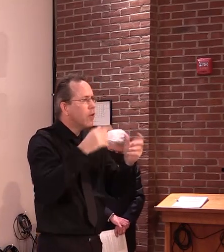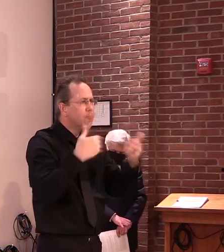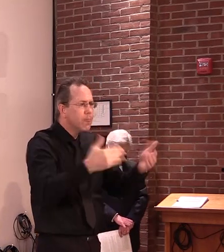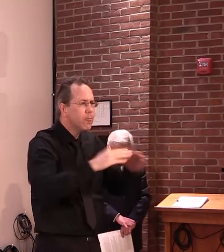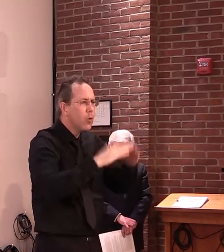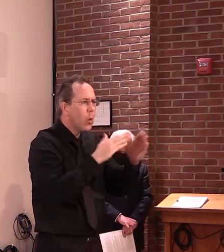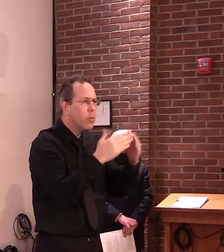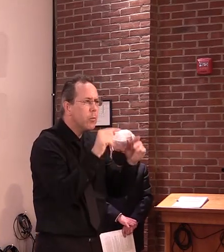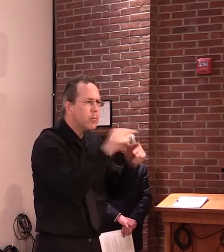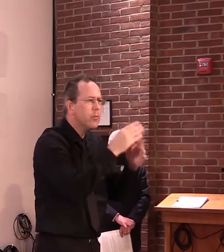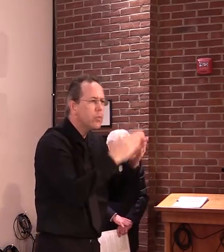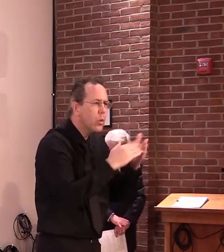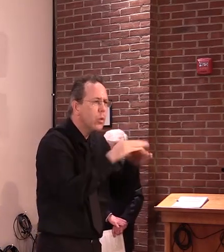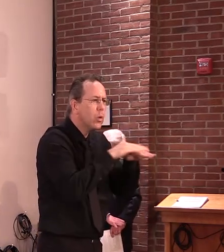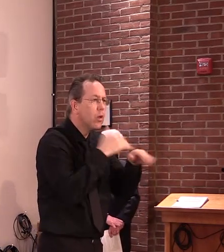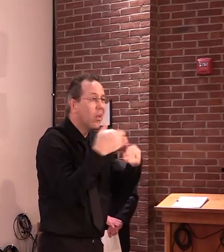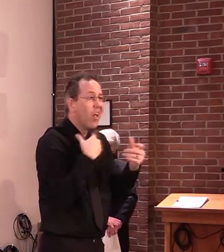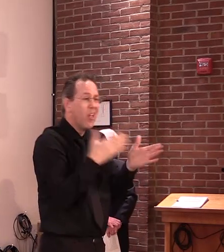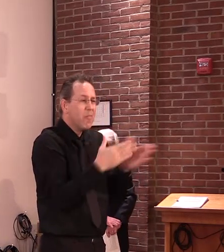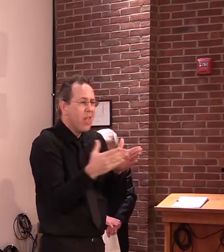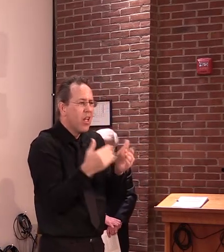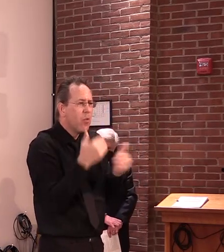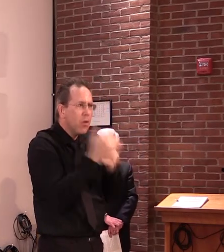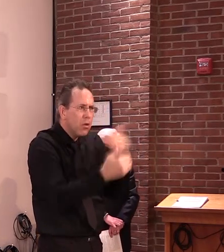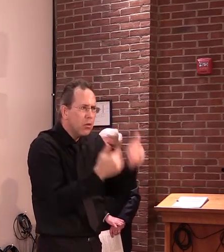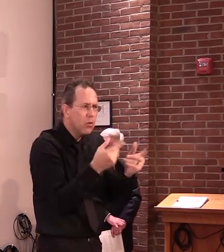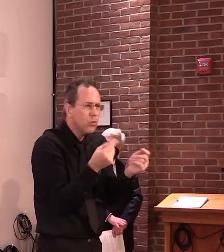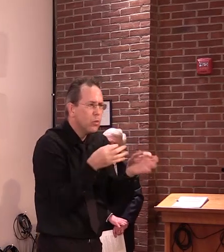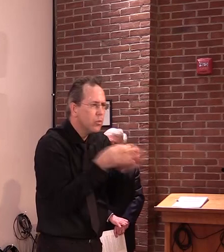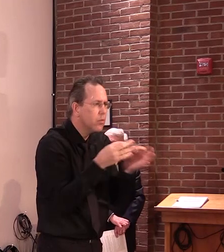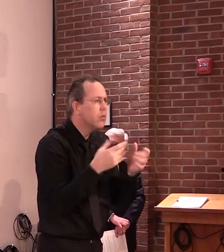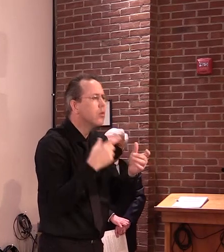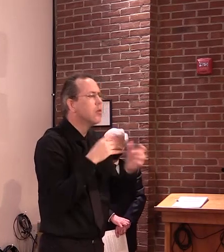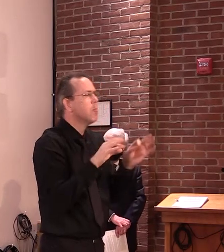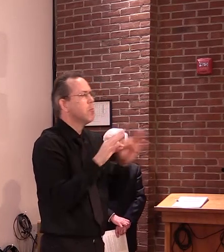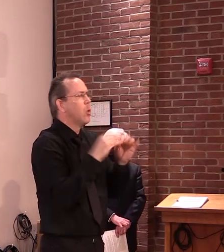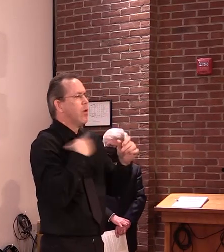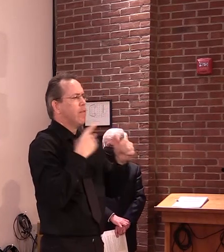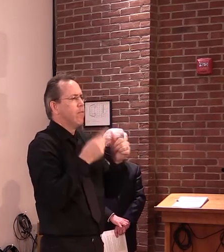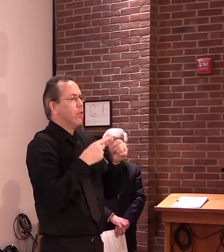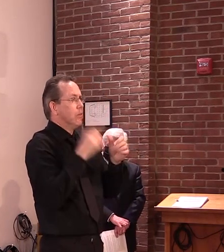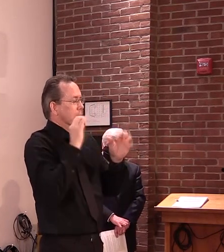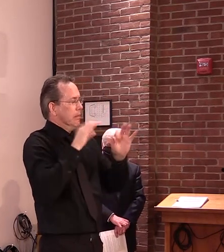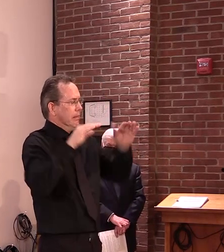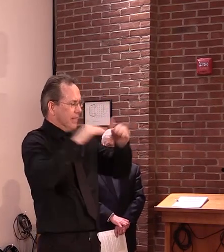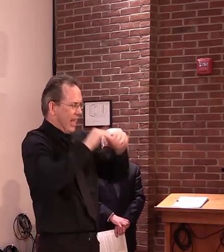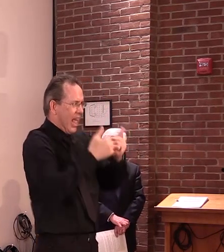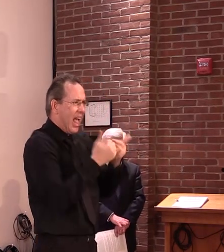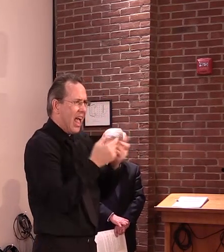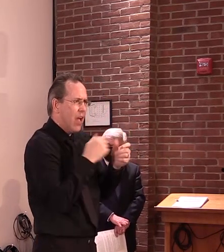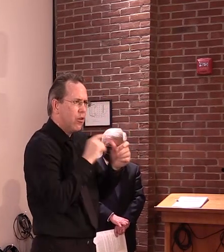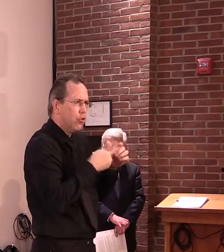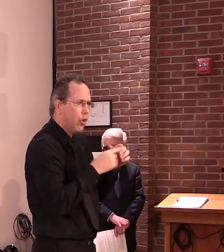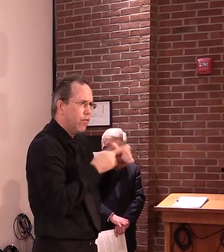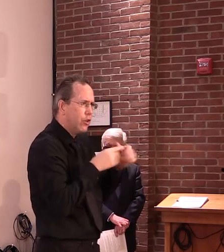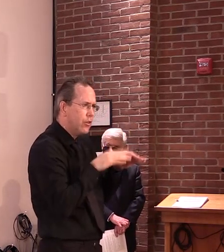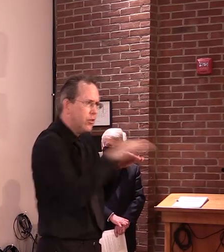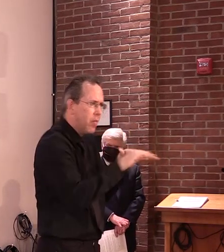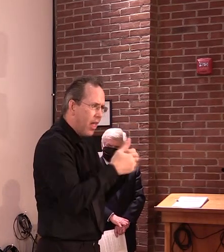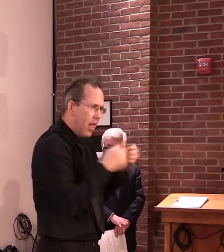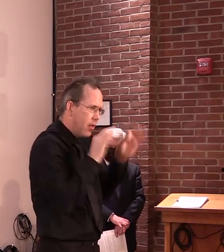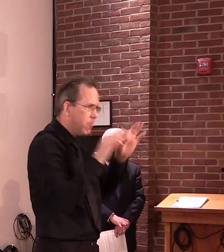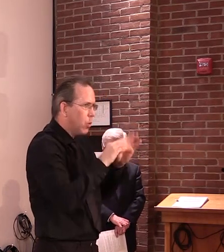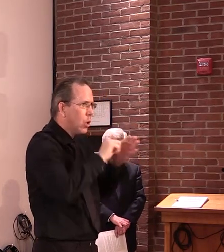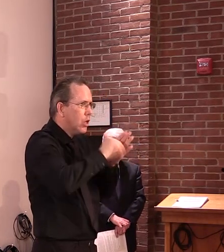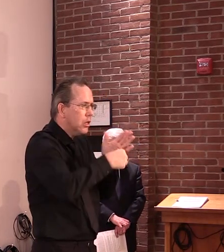it's really now more important than ever that we all do everything we can to keep this virus from sparking up again